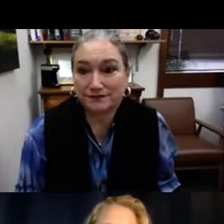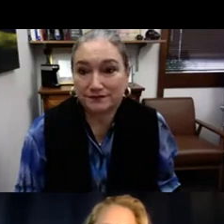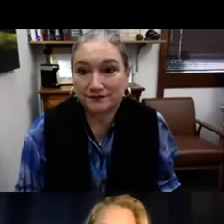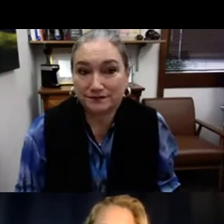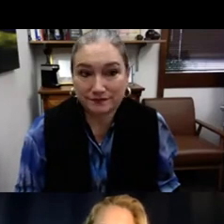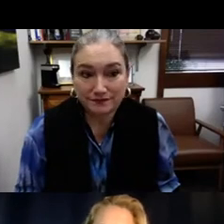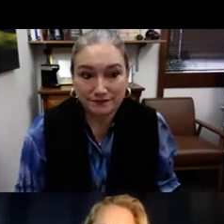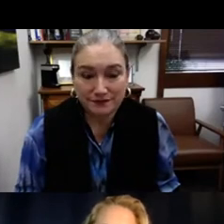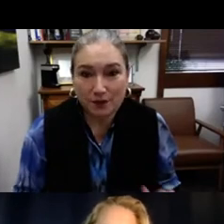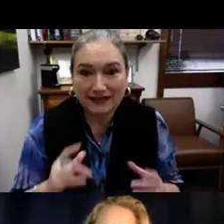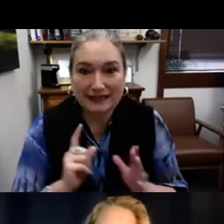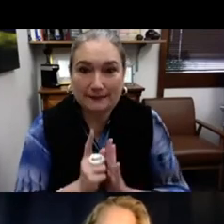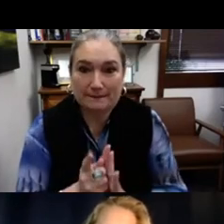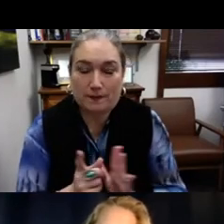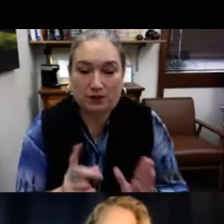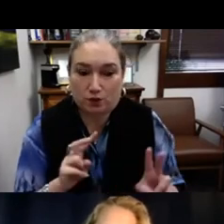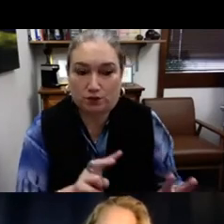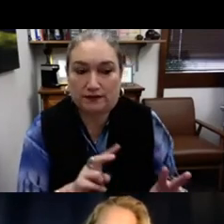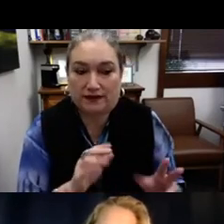So you can see the artwork here.